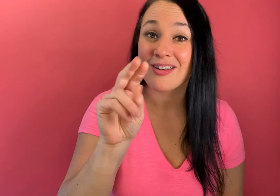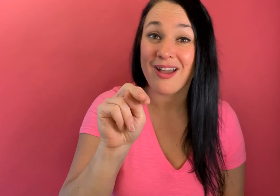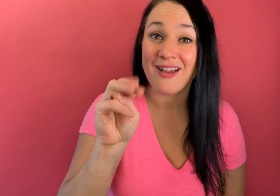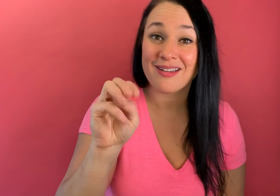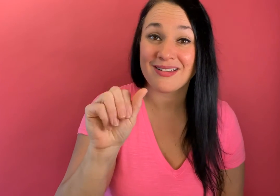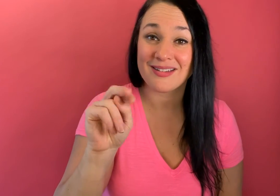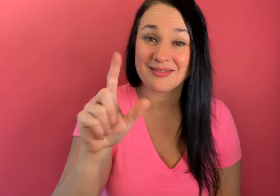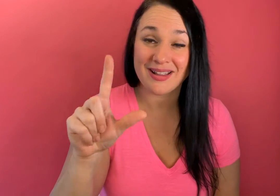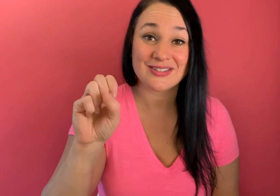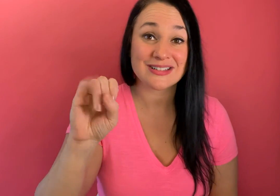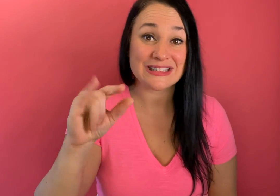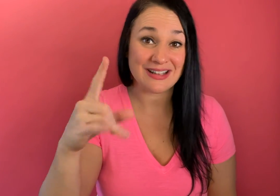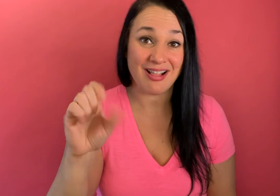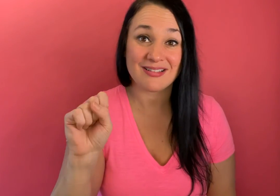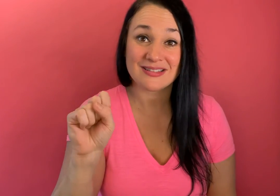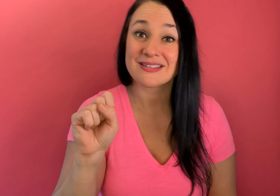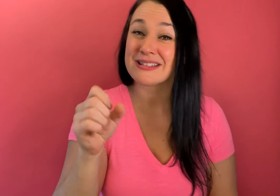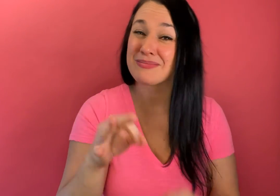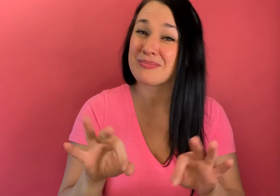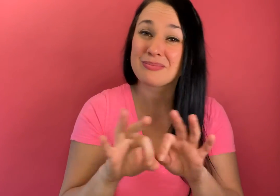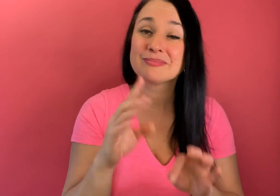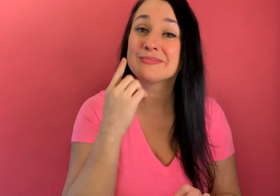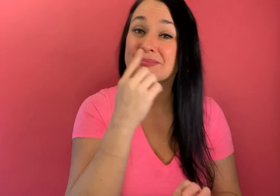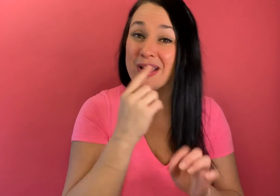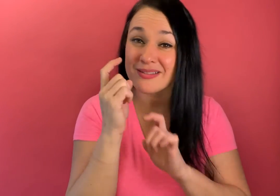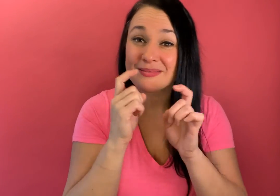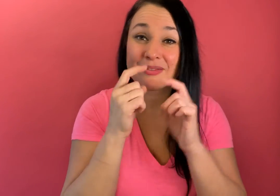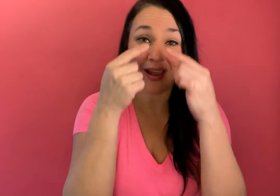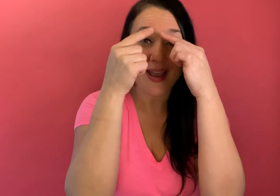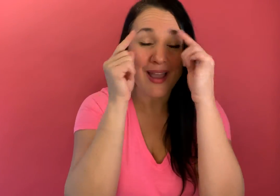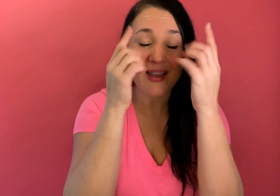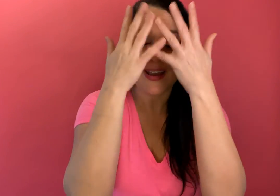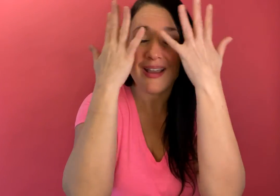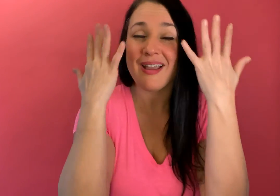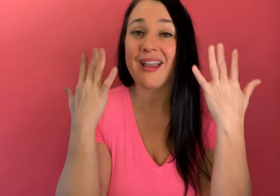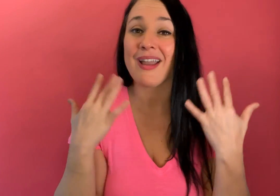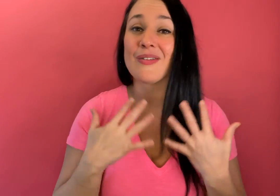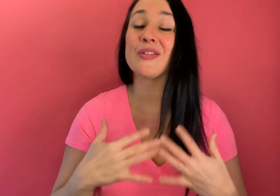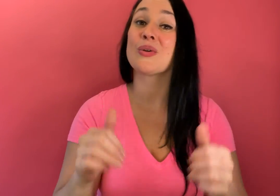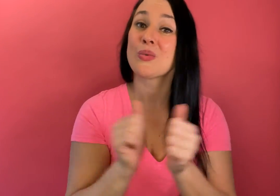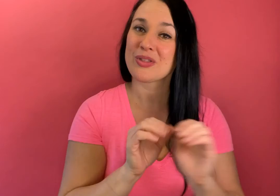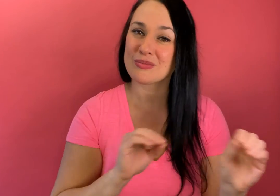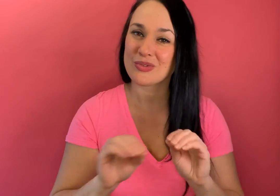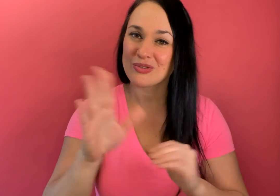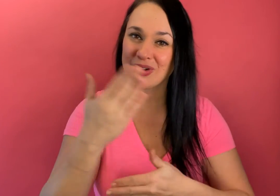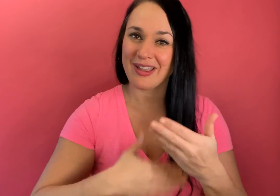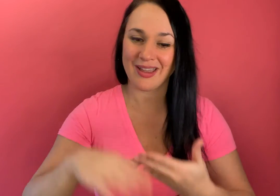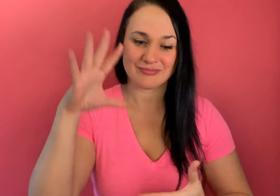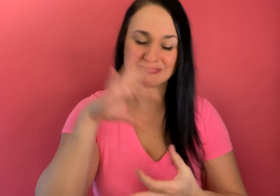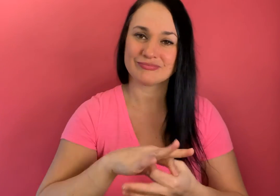-manual signals okay those mouth expressions your eyes your head tilt with the movement of your hands put them together and